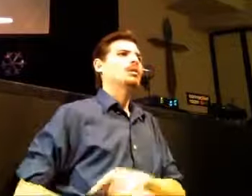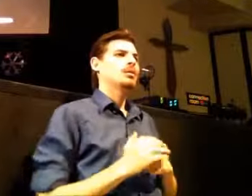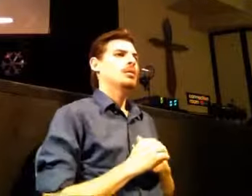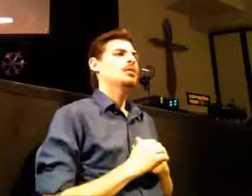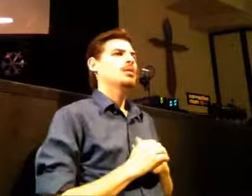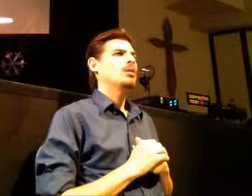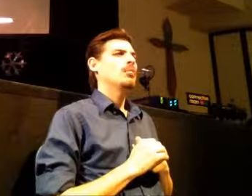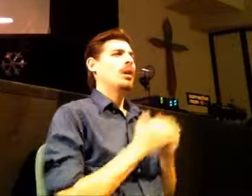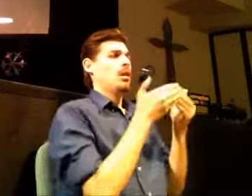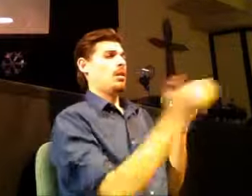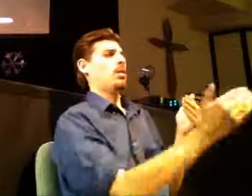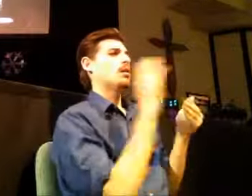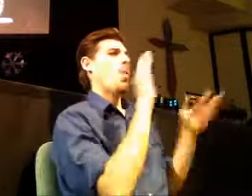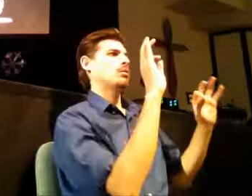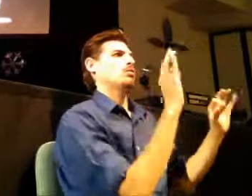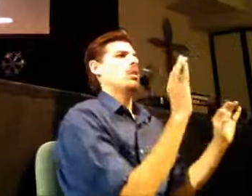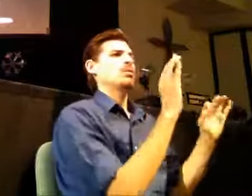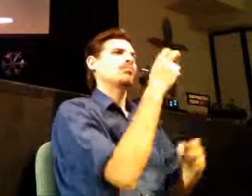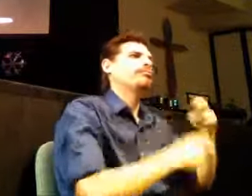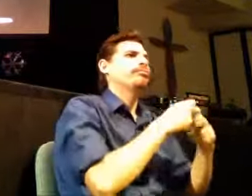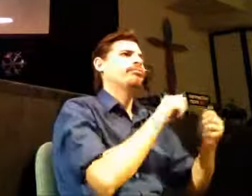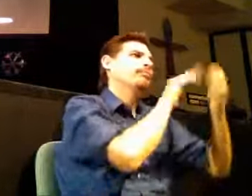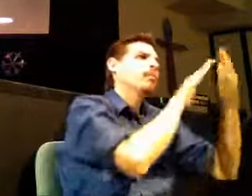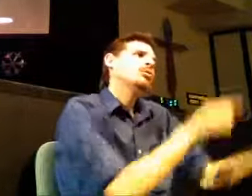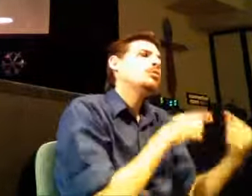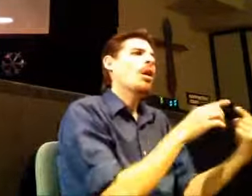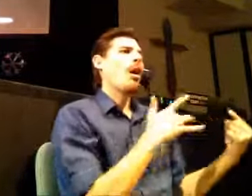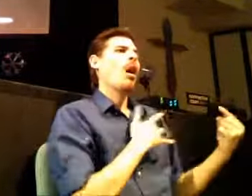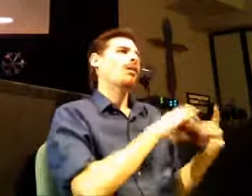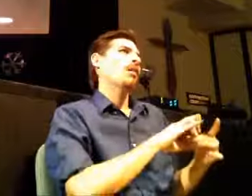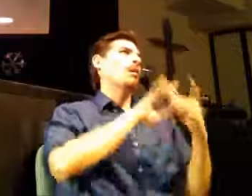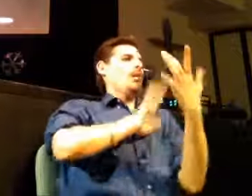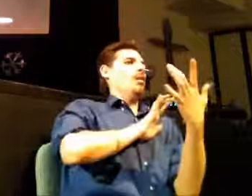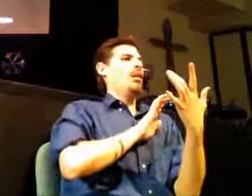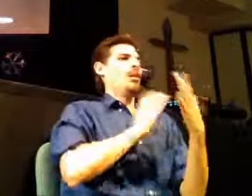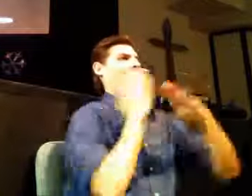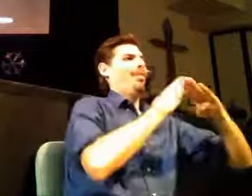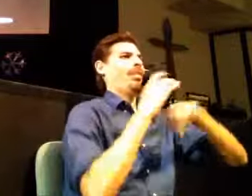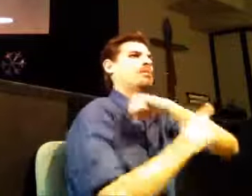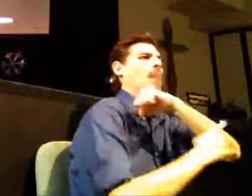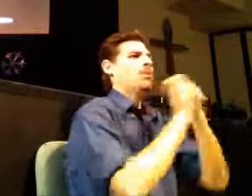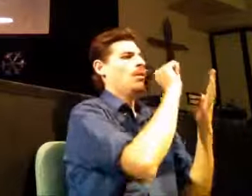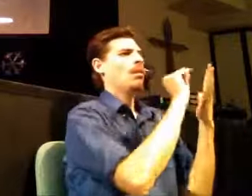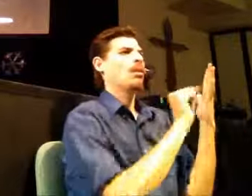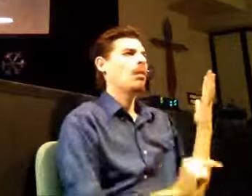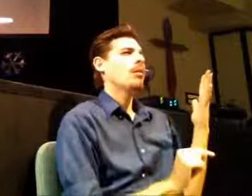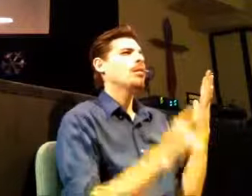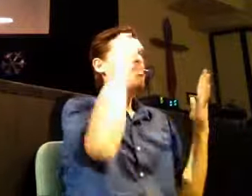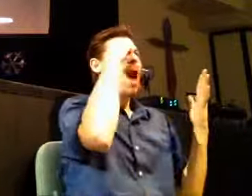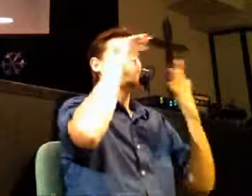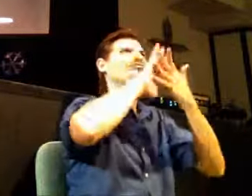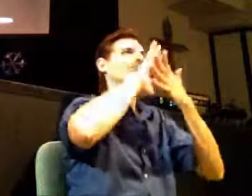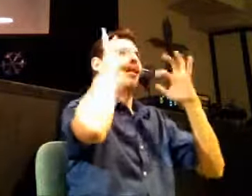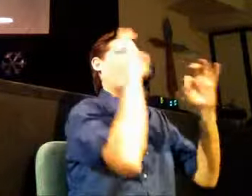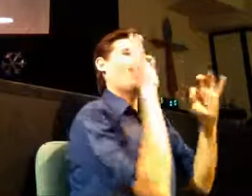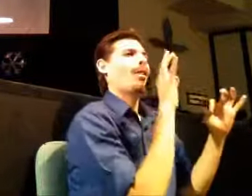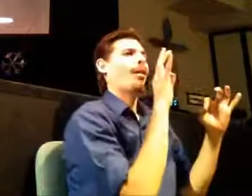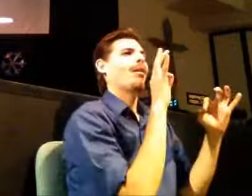are going to face distractions and difficulties they are going to face things that are going to draw their hearts away from what is most important they are going to be drawn into things that will have their minds a little foggy on the things that are most important